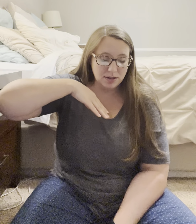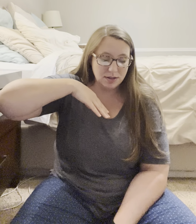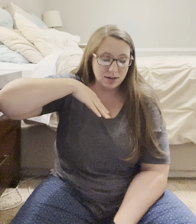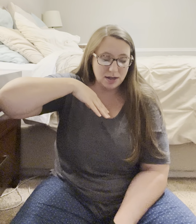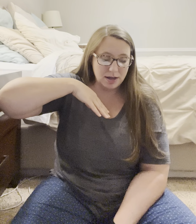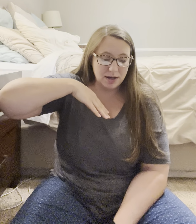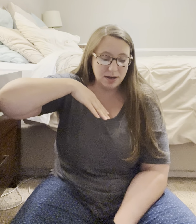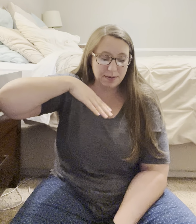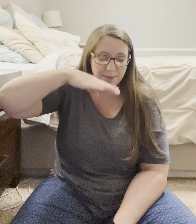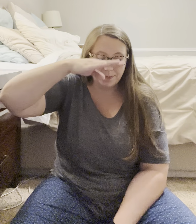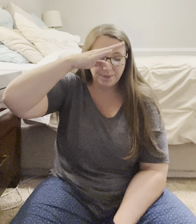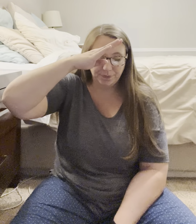Um,